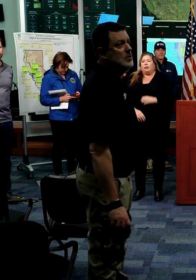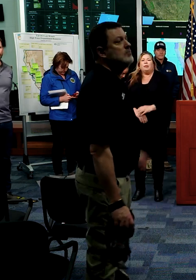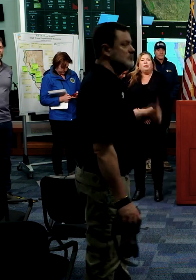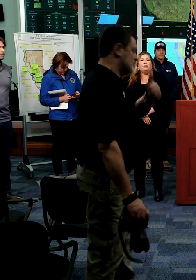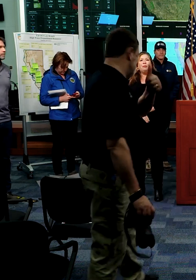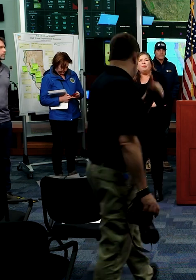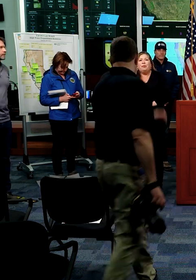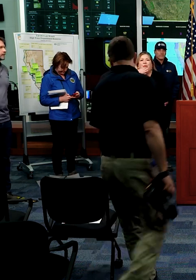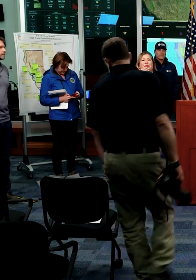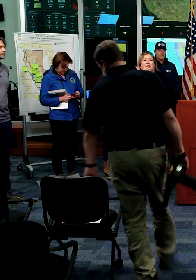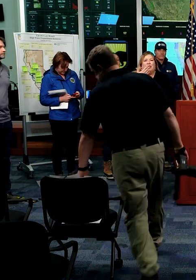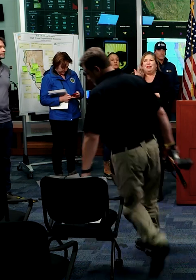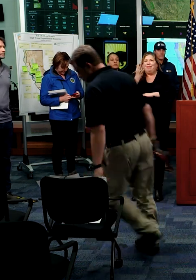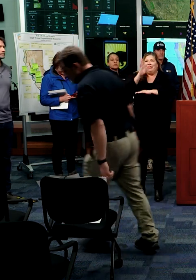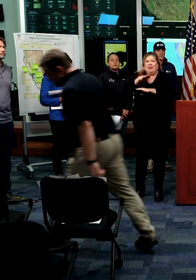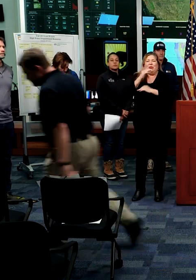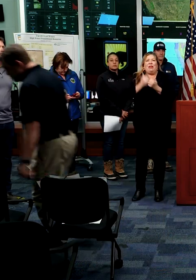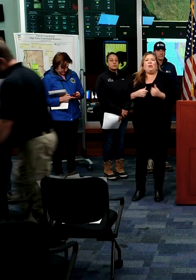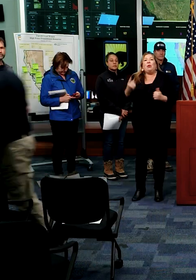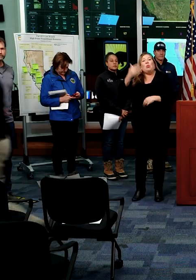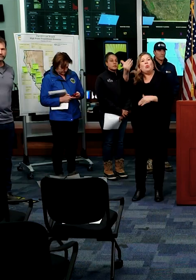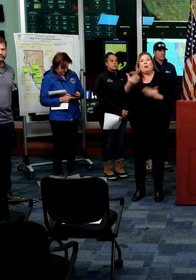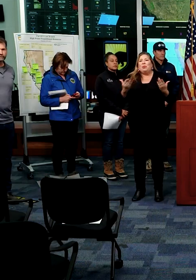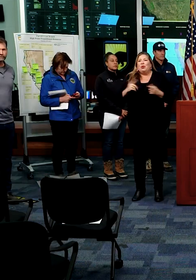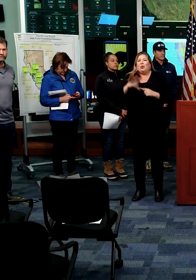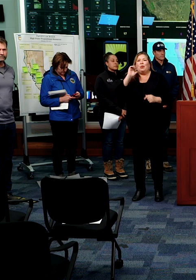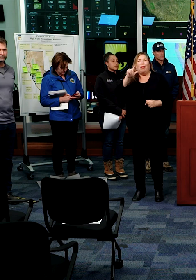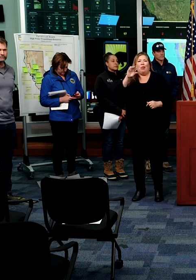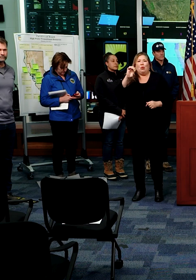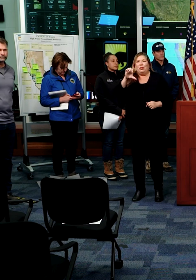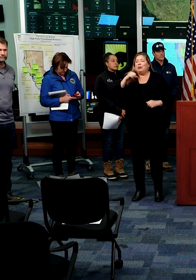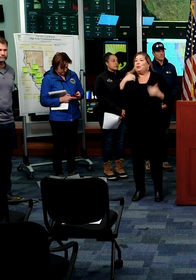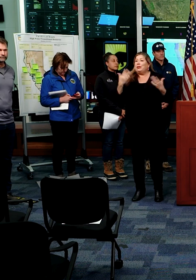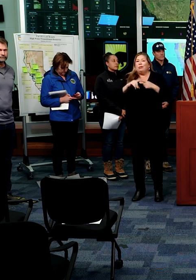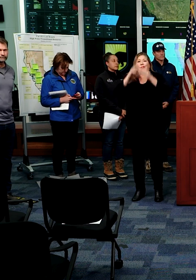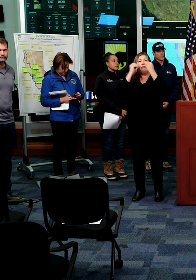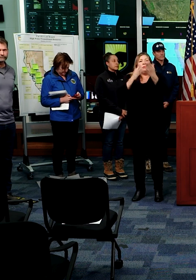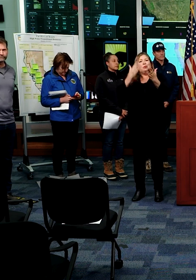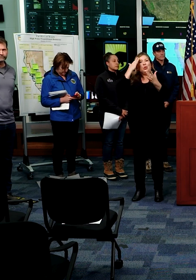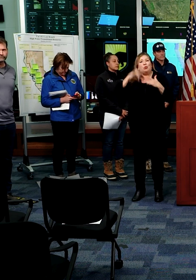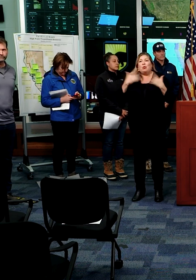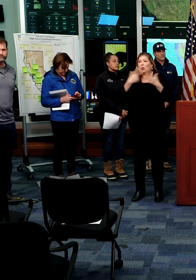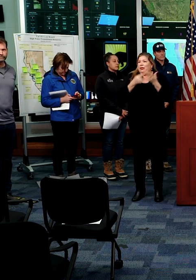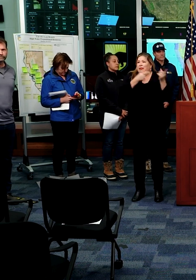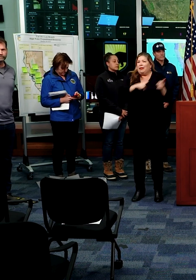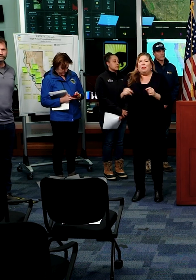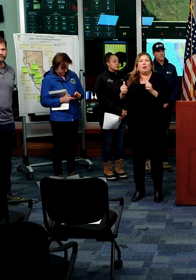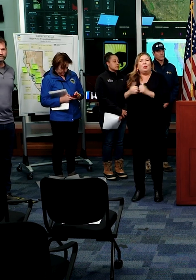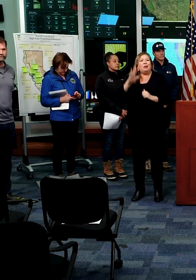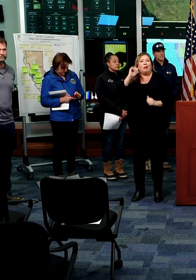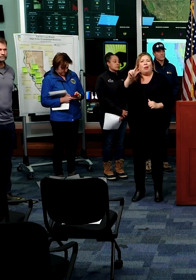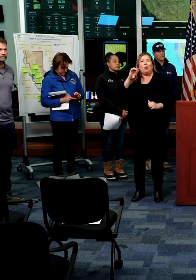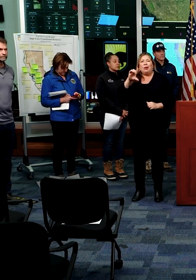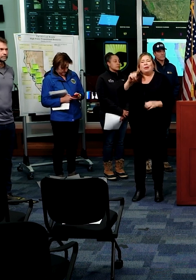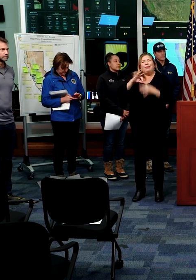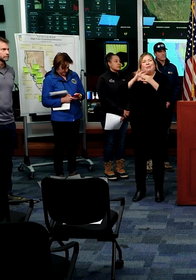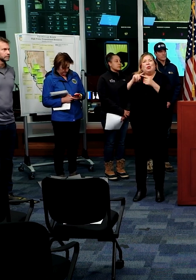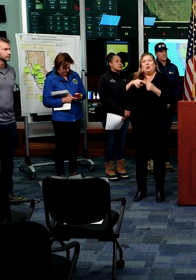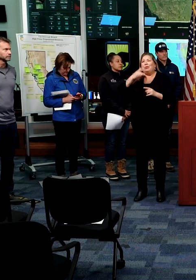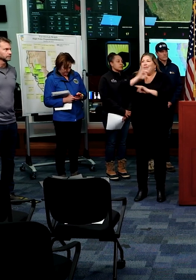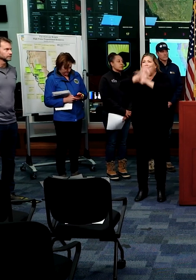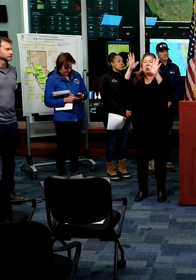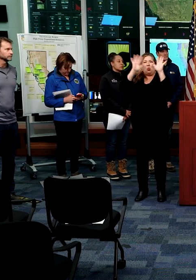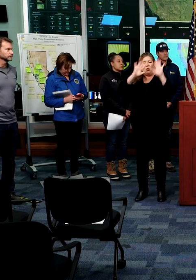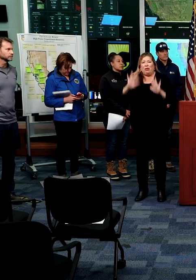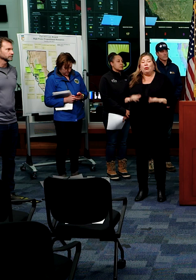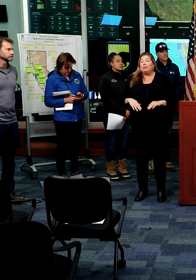Good afternoon everyone. Welcome to Cal OES. We're here to provide you a briefing on California's response to the ongoing storm efforts. Behind us we have